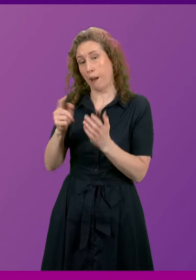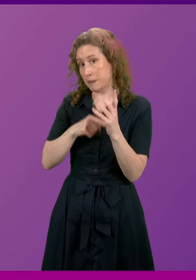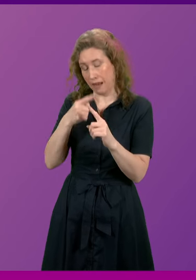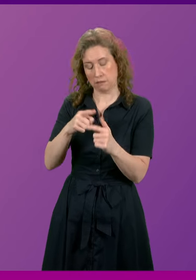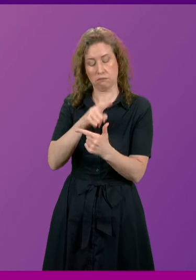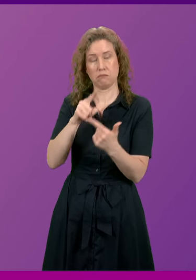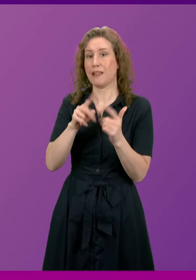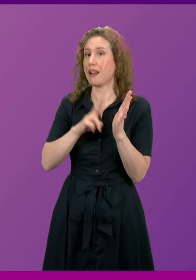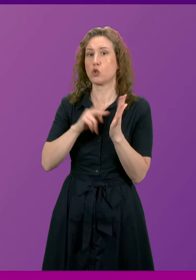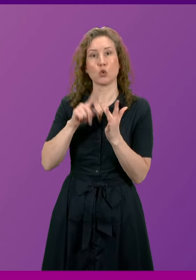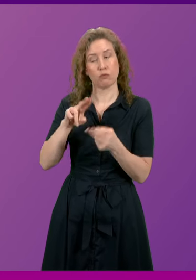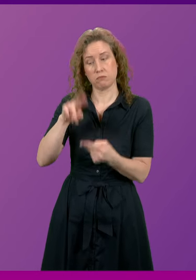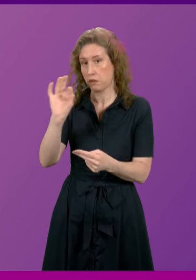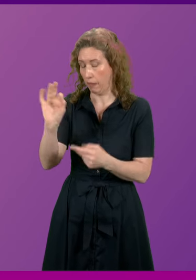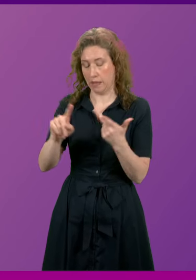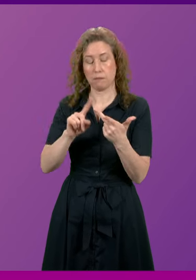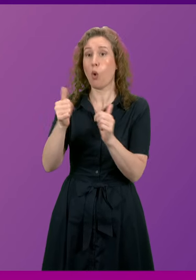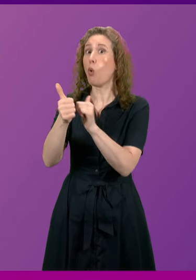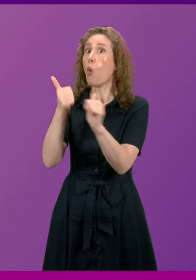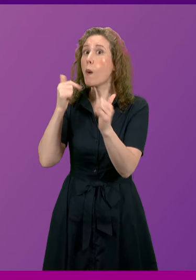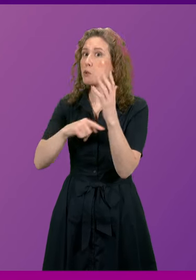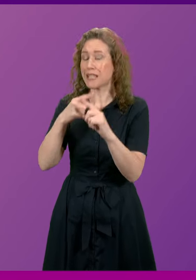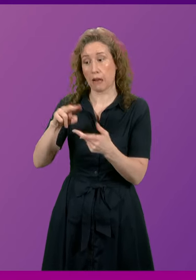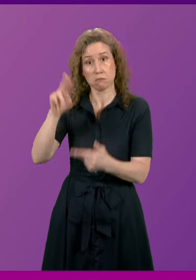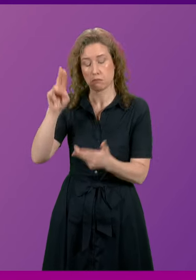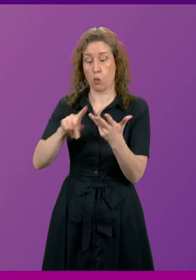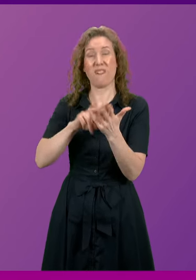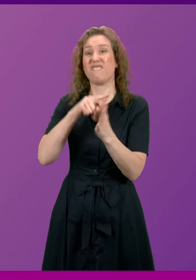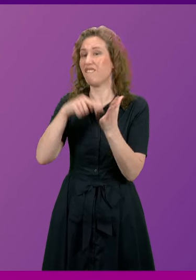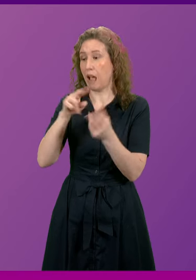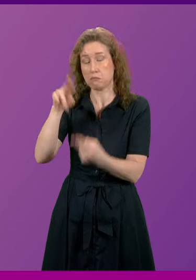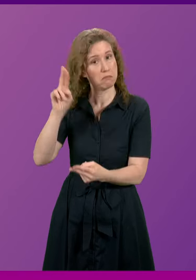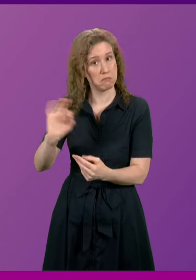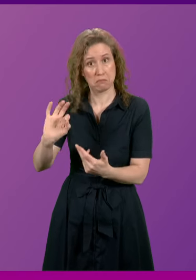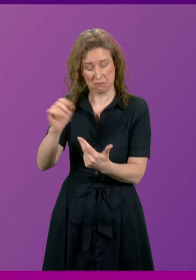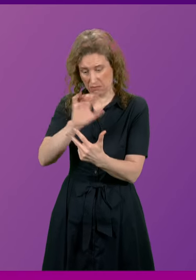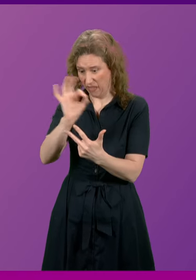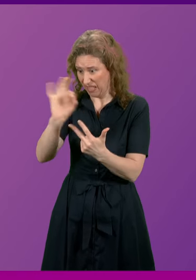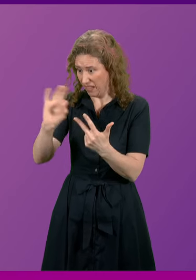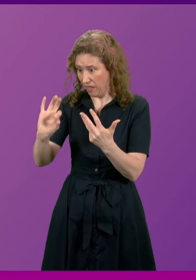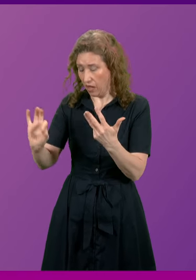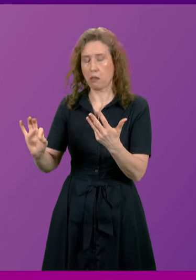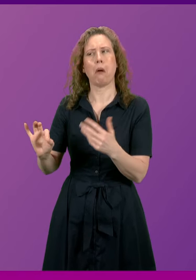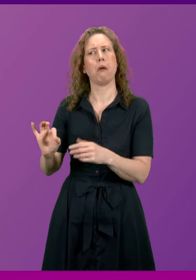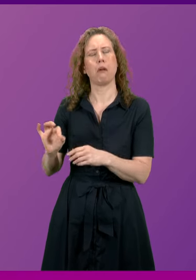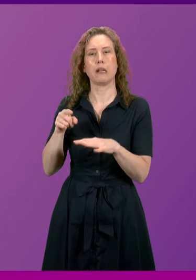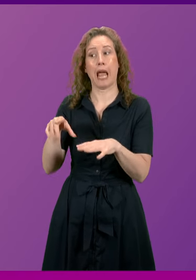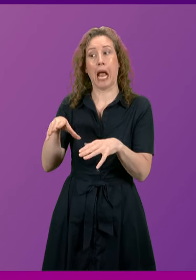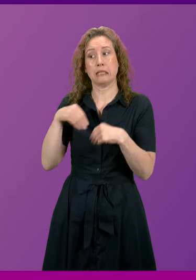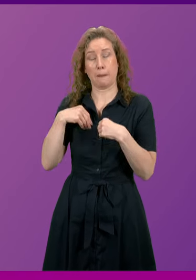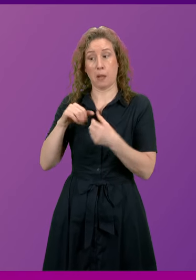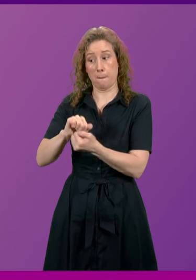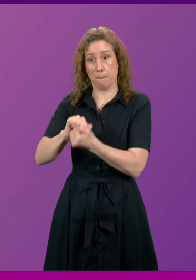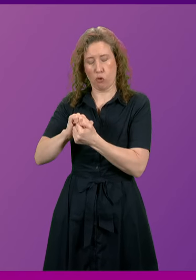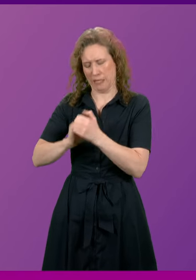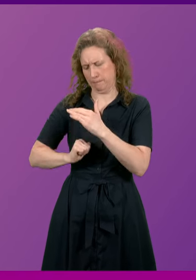national insurance or corporation tax or VAT and that it's accepted very strict borrowing limits